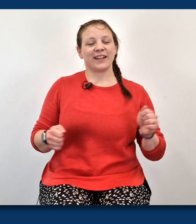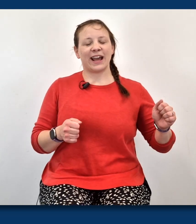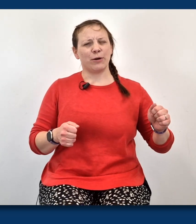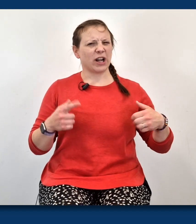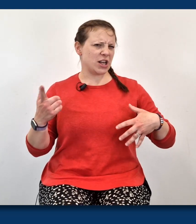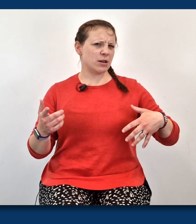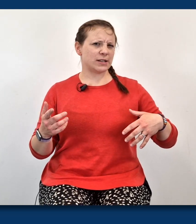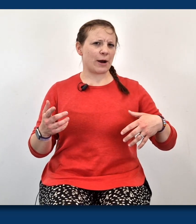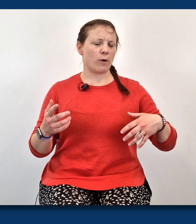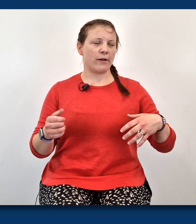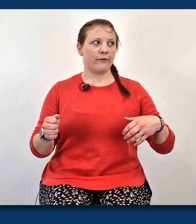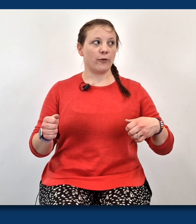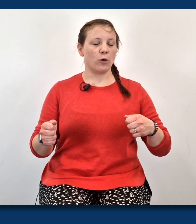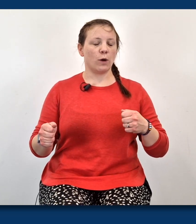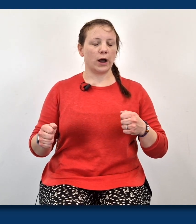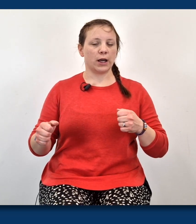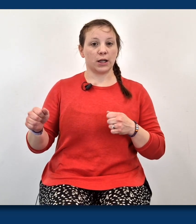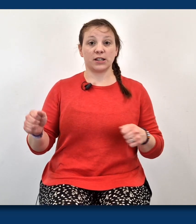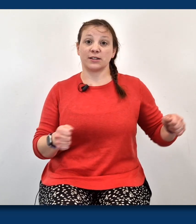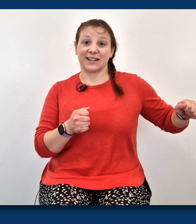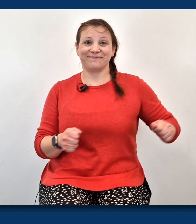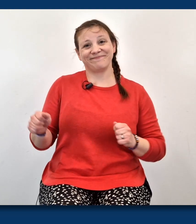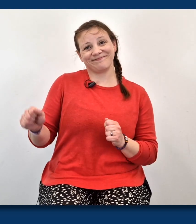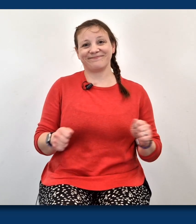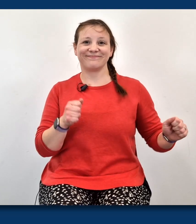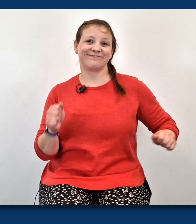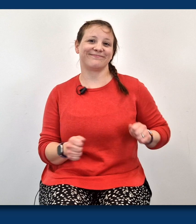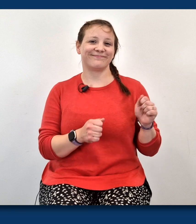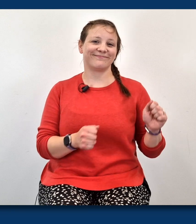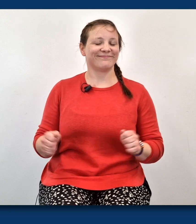And we're going to use that one for dancing.